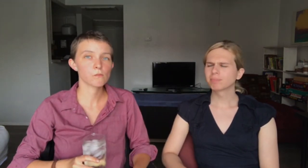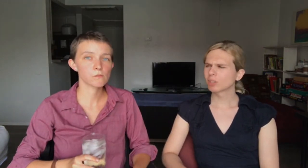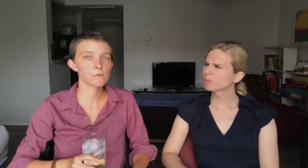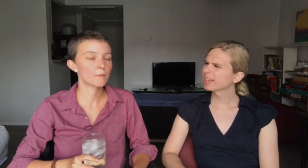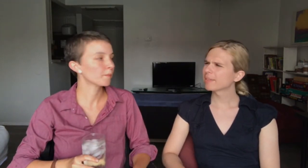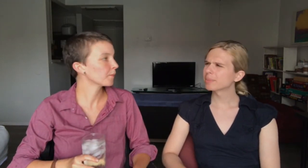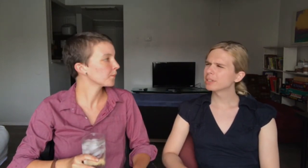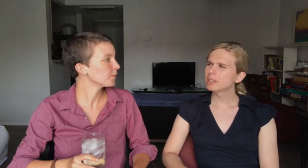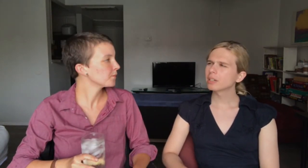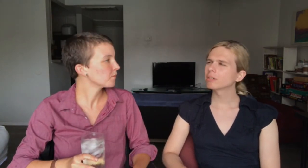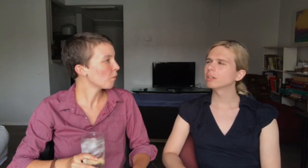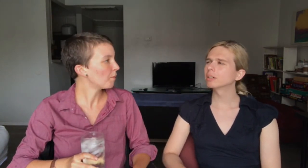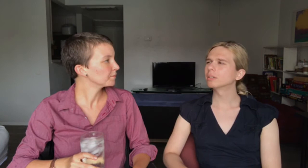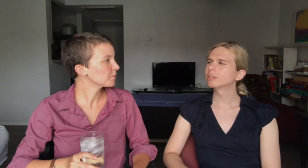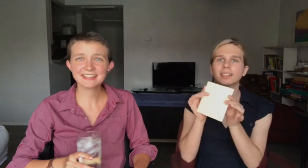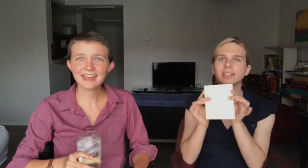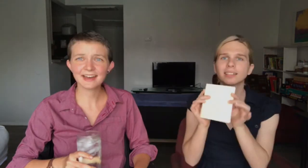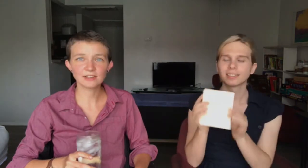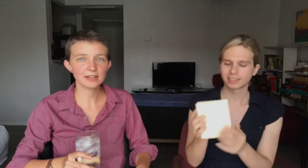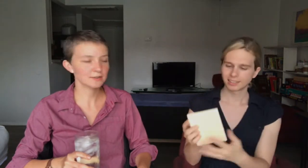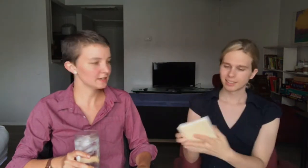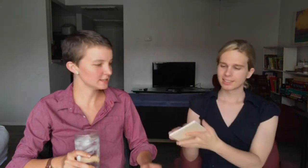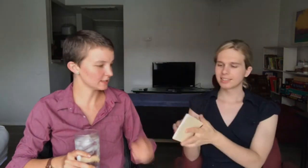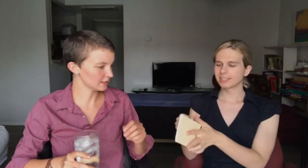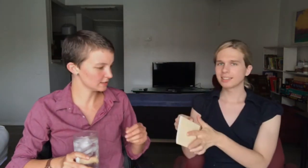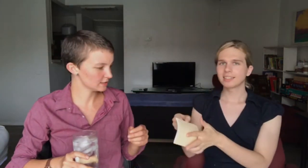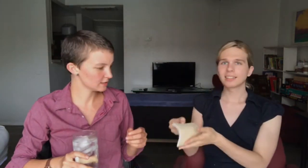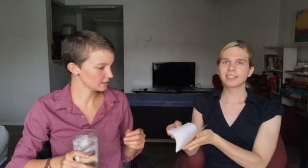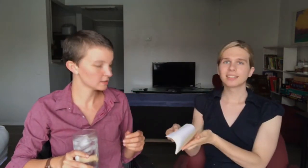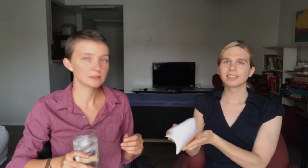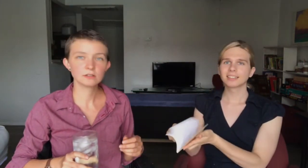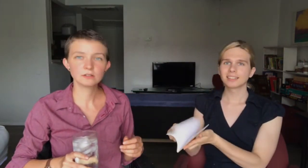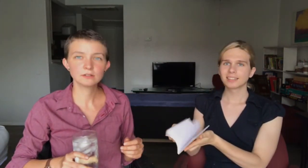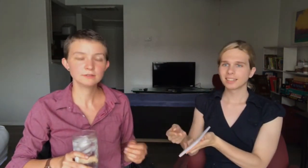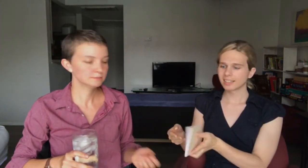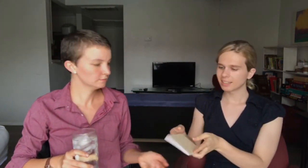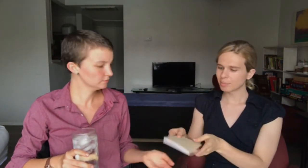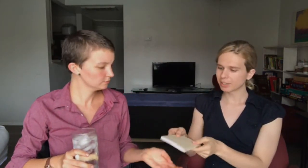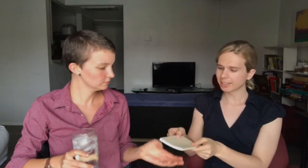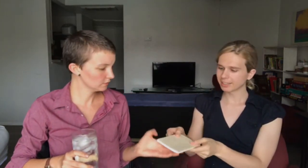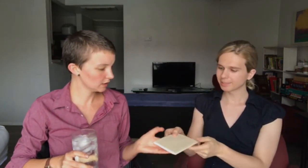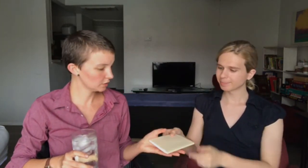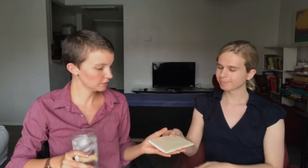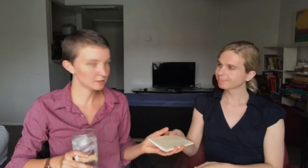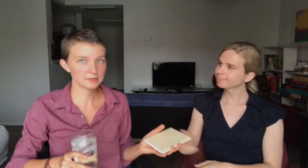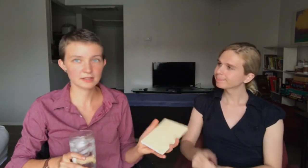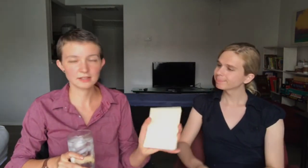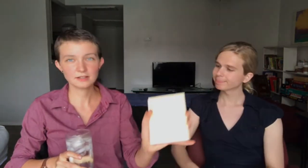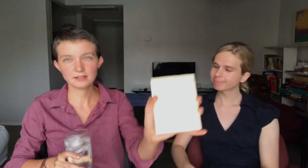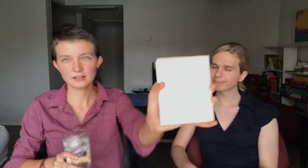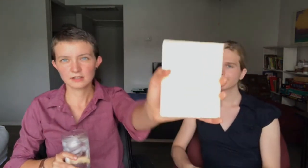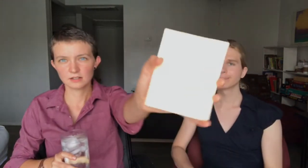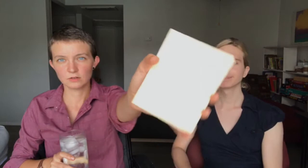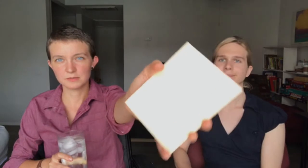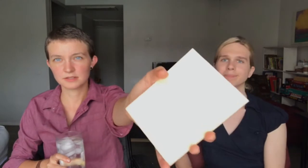don't really have the materials. Yeah, look how nice it is. little, a little book. Can I hold it up to the thing? Mm-hmm. Whoops.